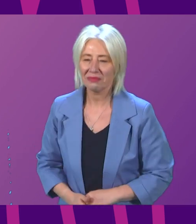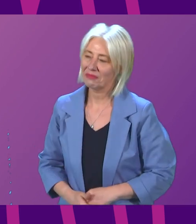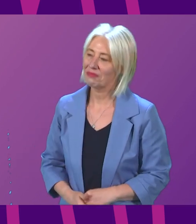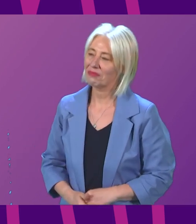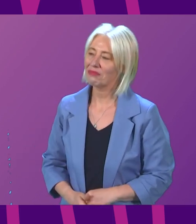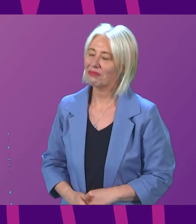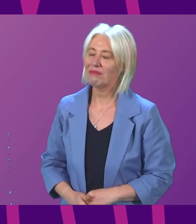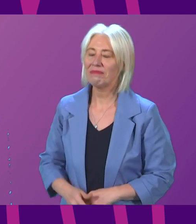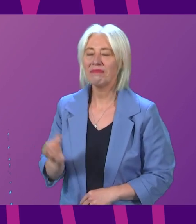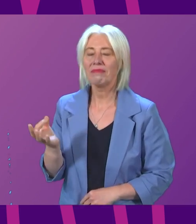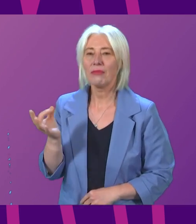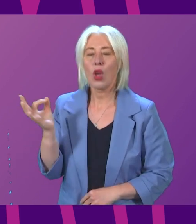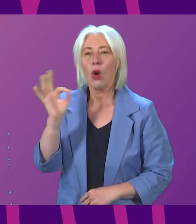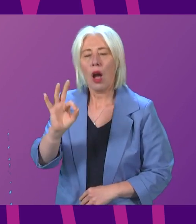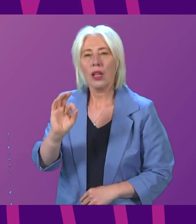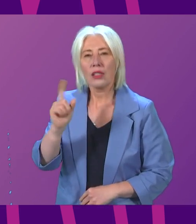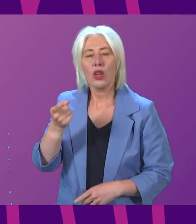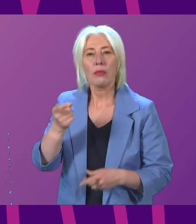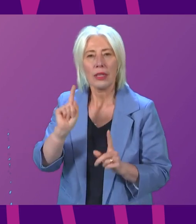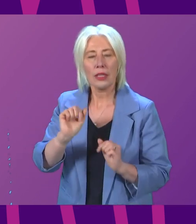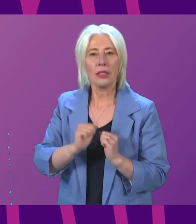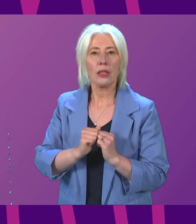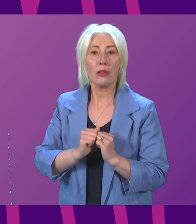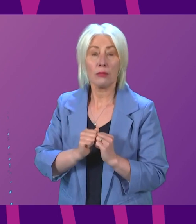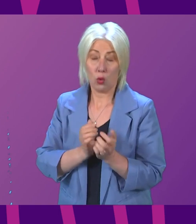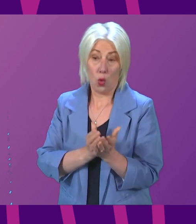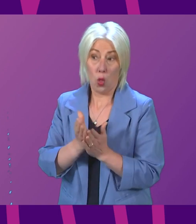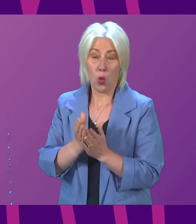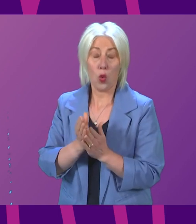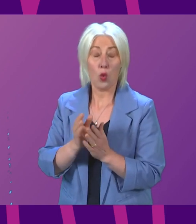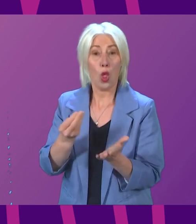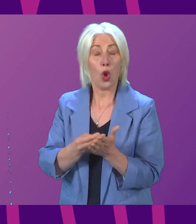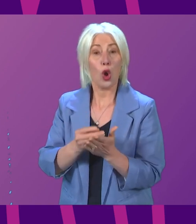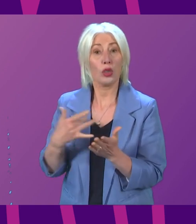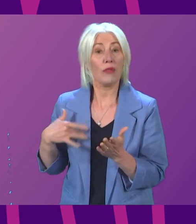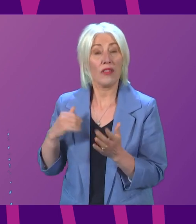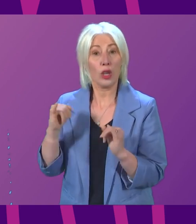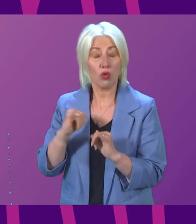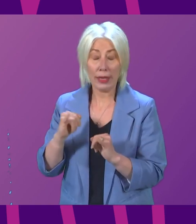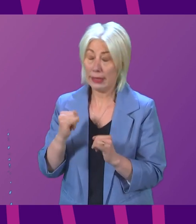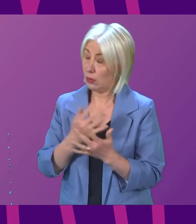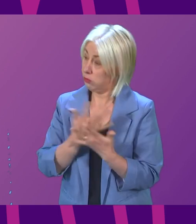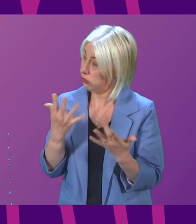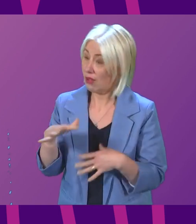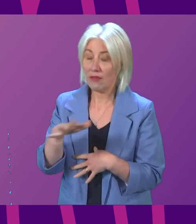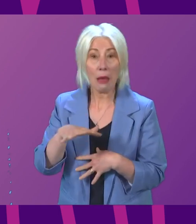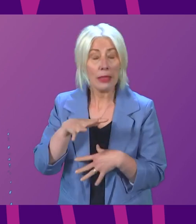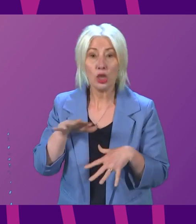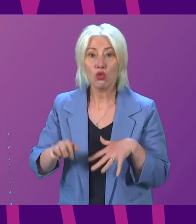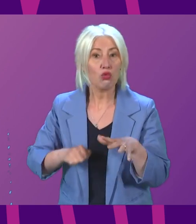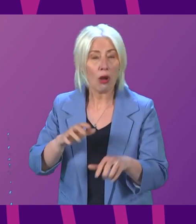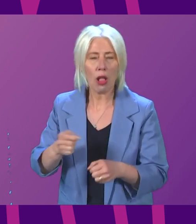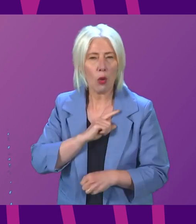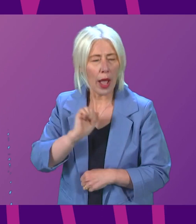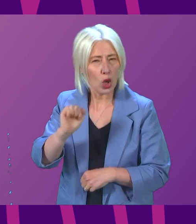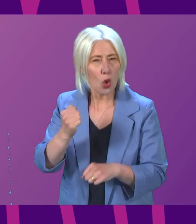Can I ask the First Minister, in the middle of a cost-of-living crisis with so many families struggling, why